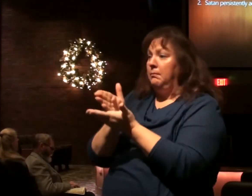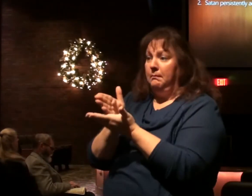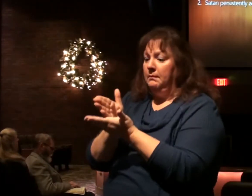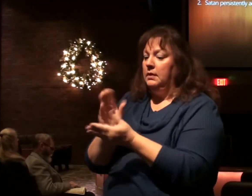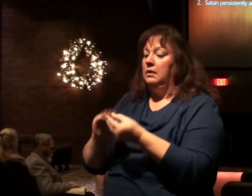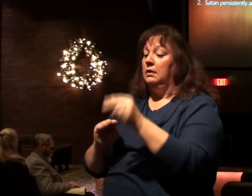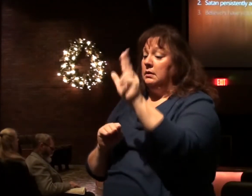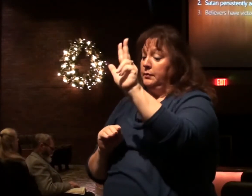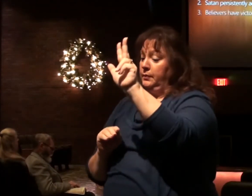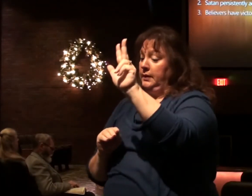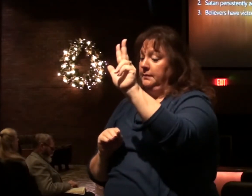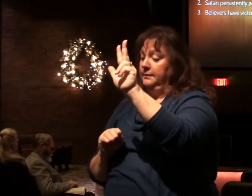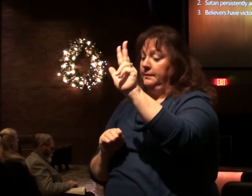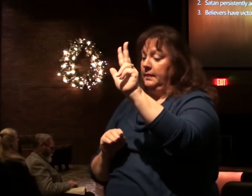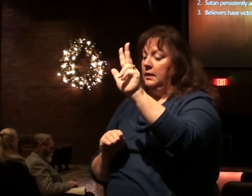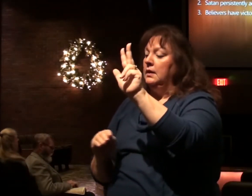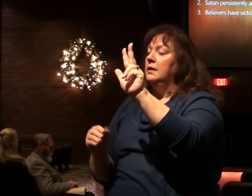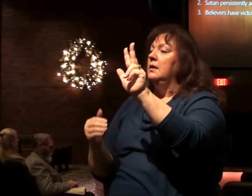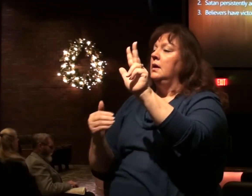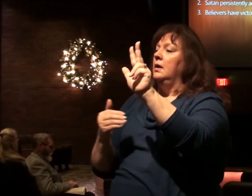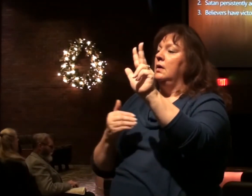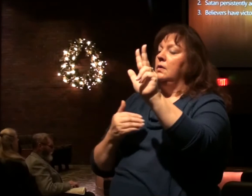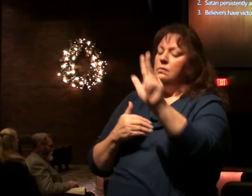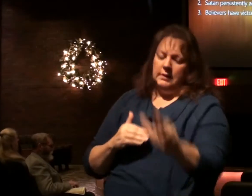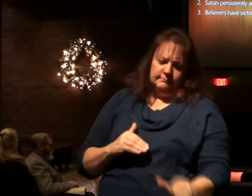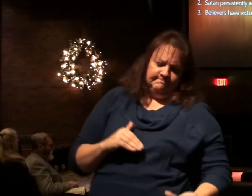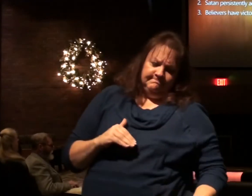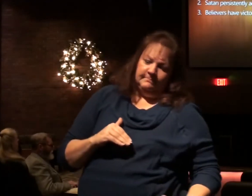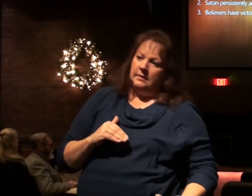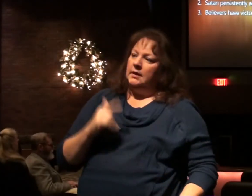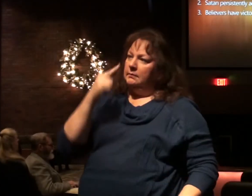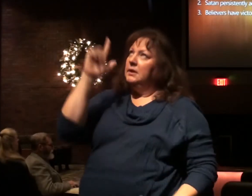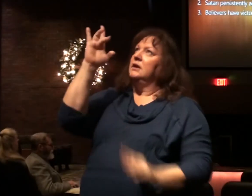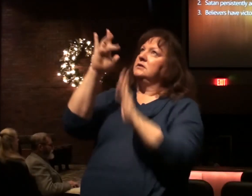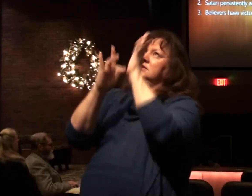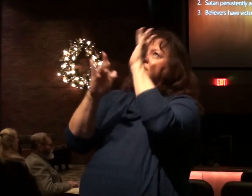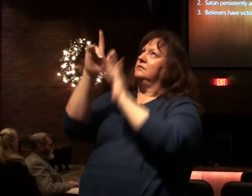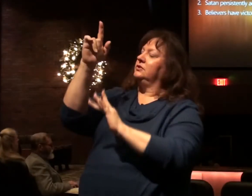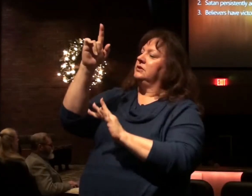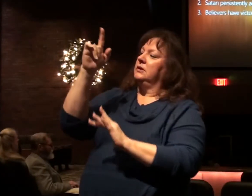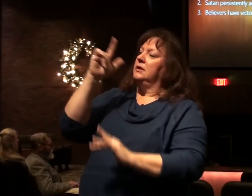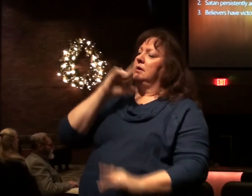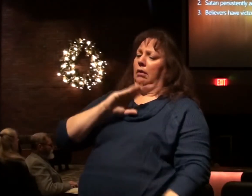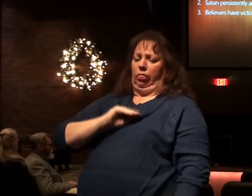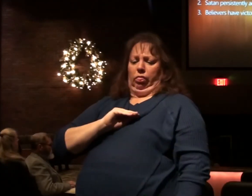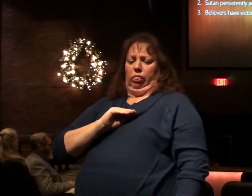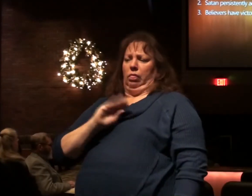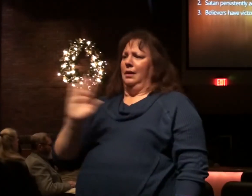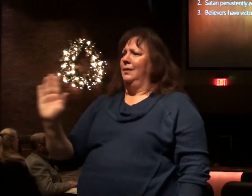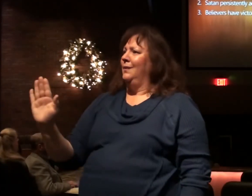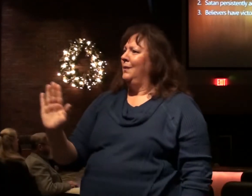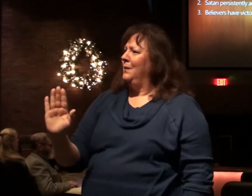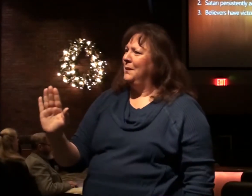Number three believers have victory over Satan because of Christ's death. This is not discouraging to us.